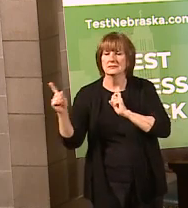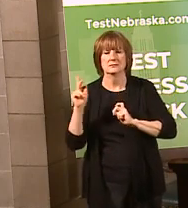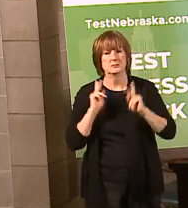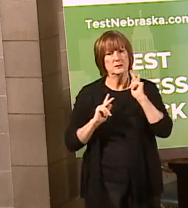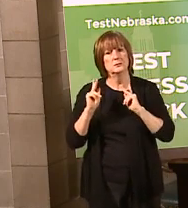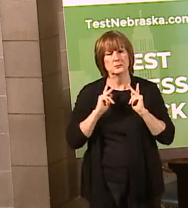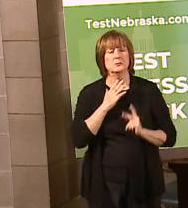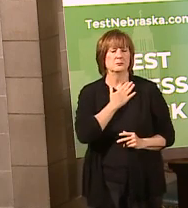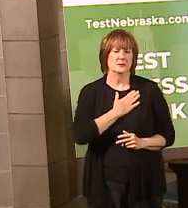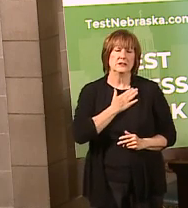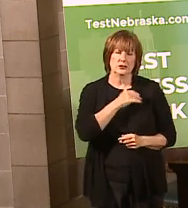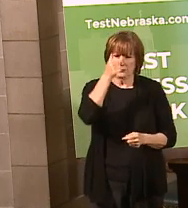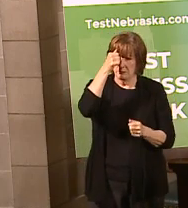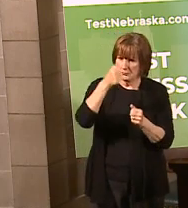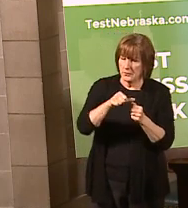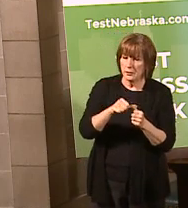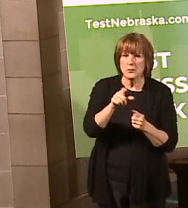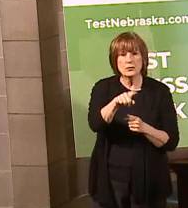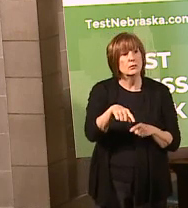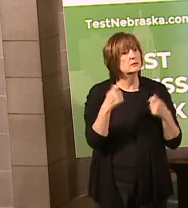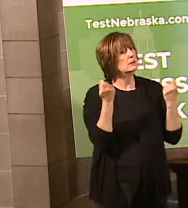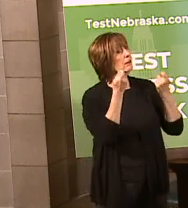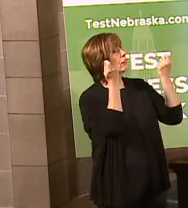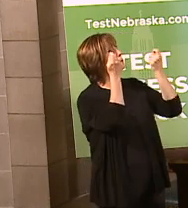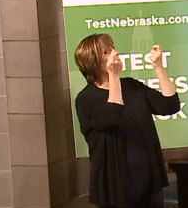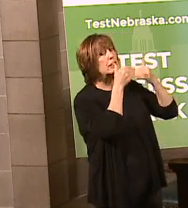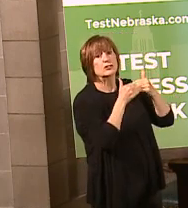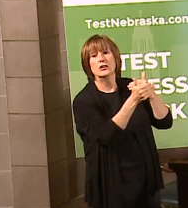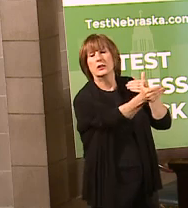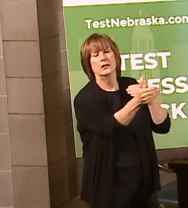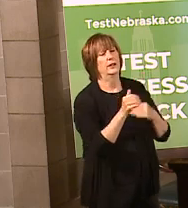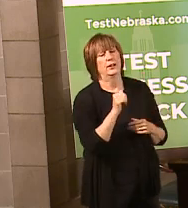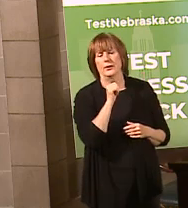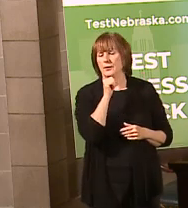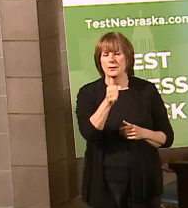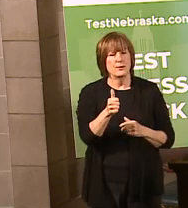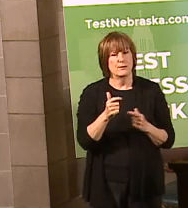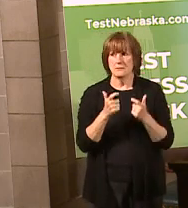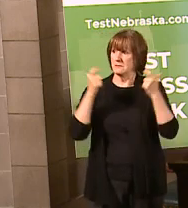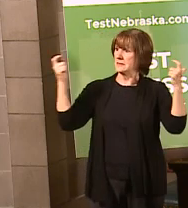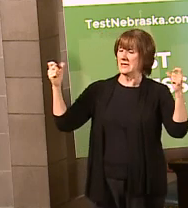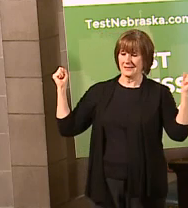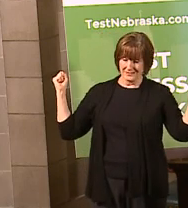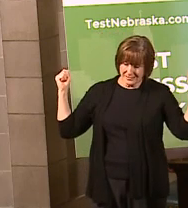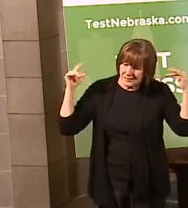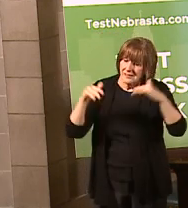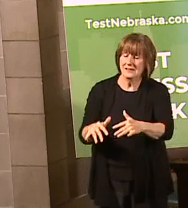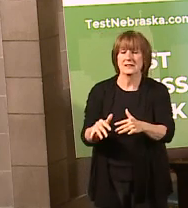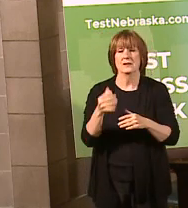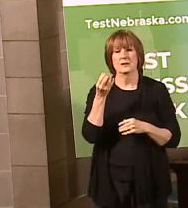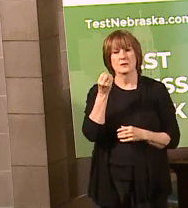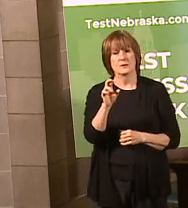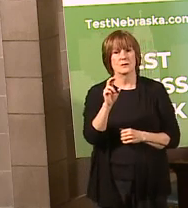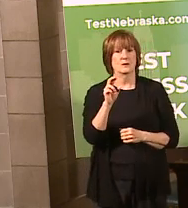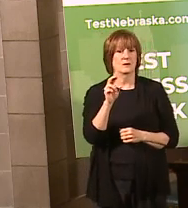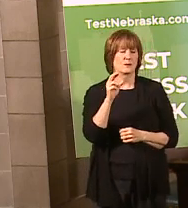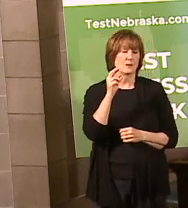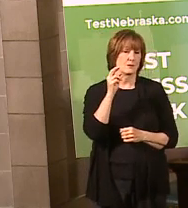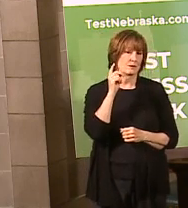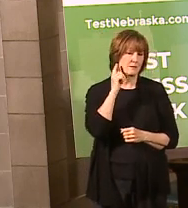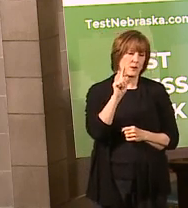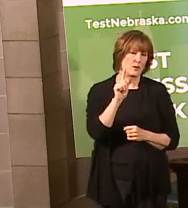So please keep that in mind as you're thinking about celebrations. Do not have that big celebration for Cinco de Mayo or for Memorial Day.